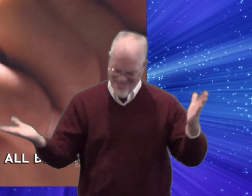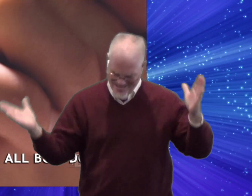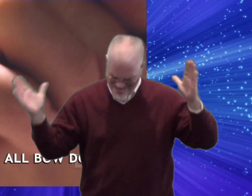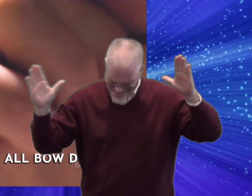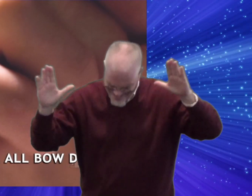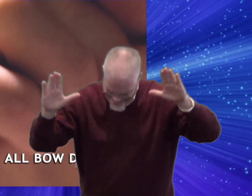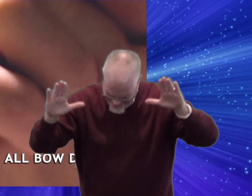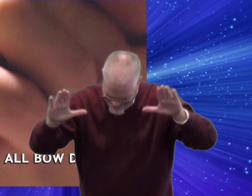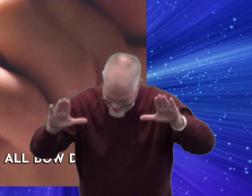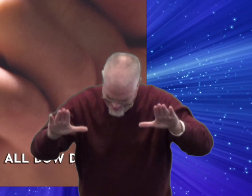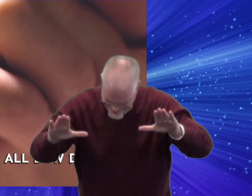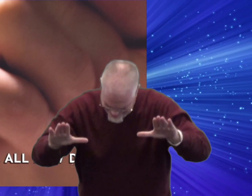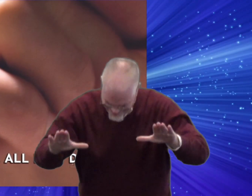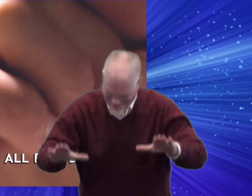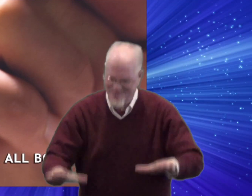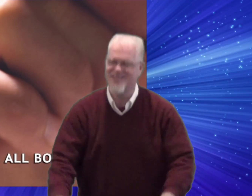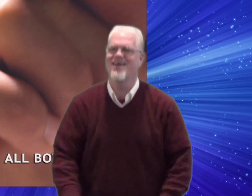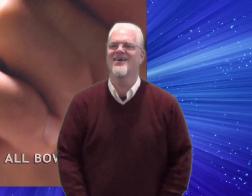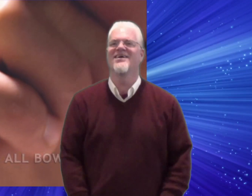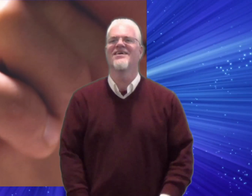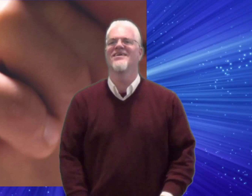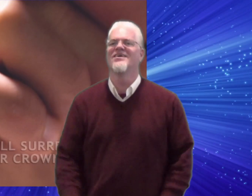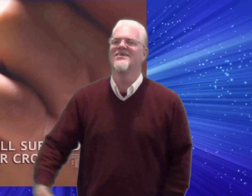bow down